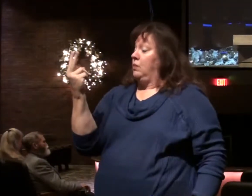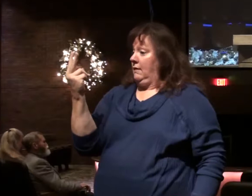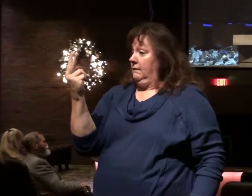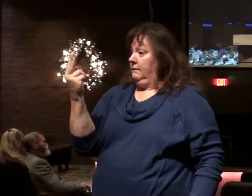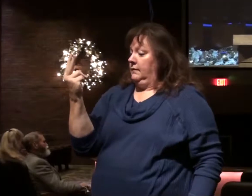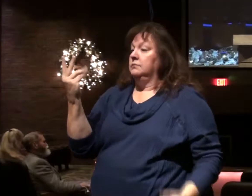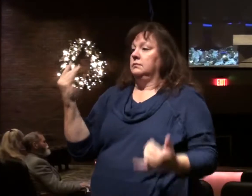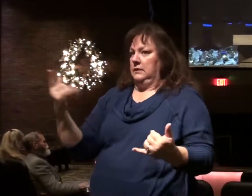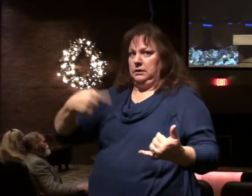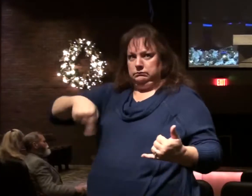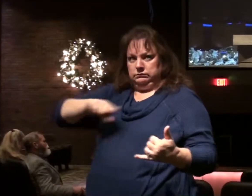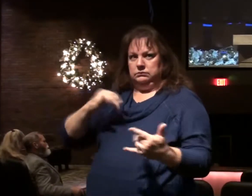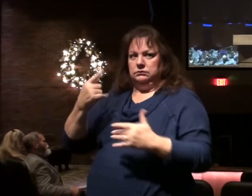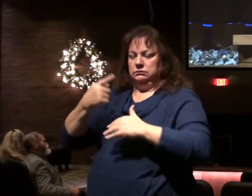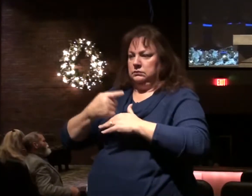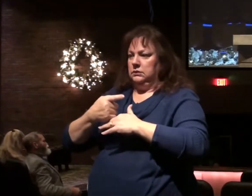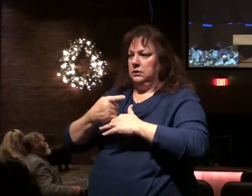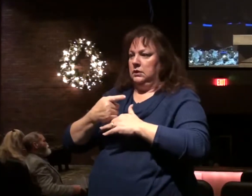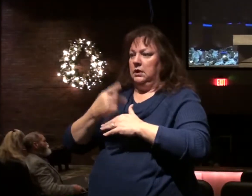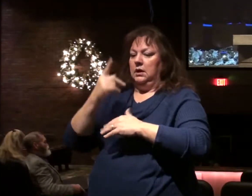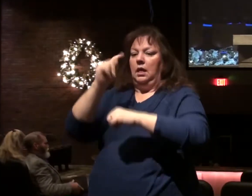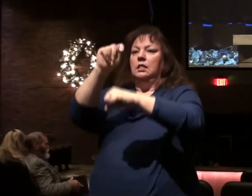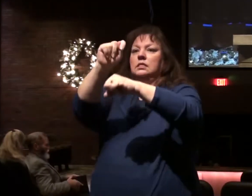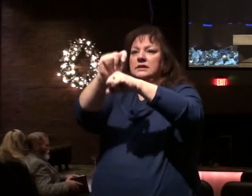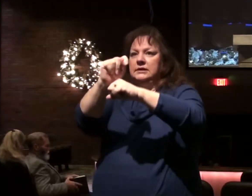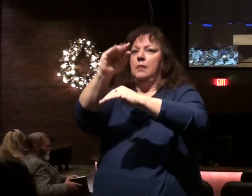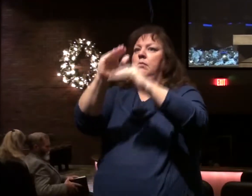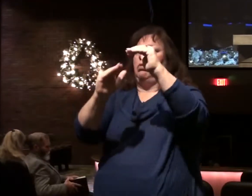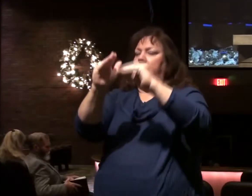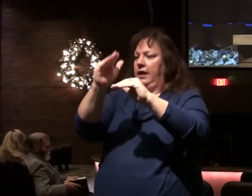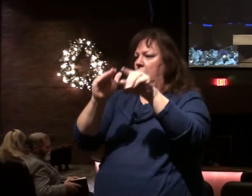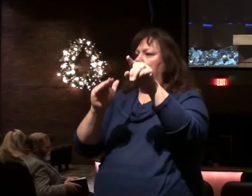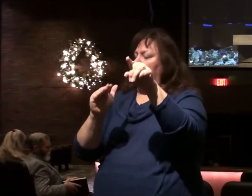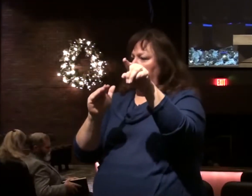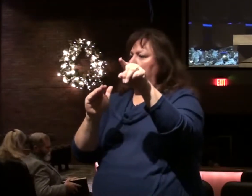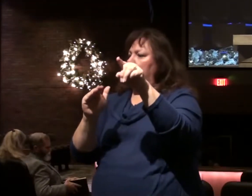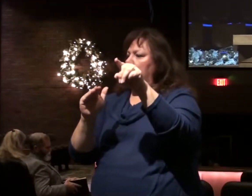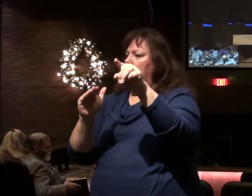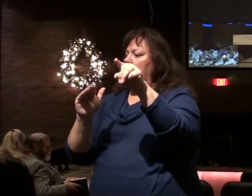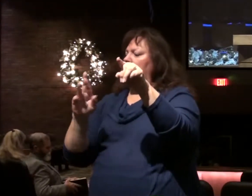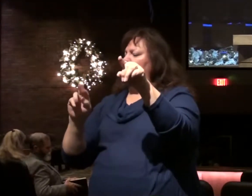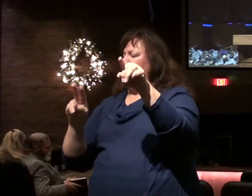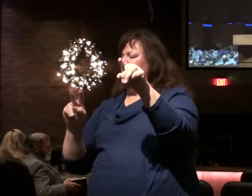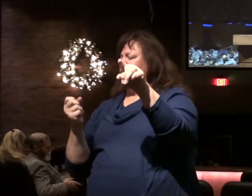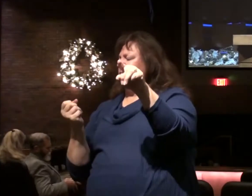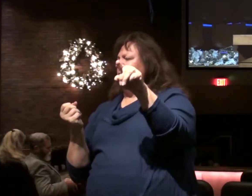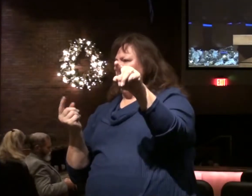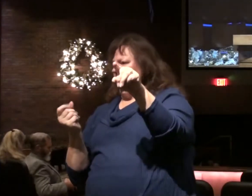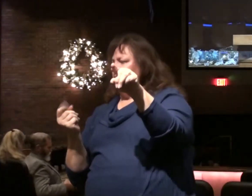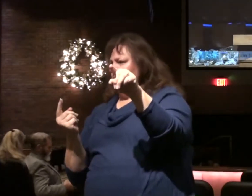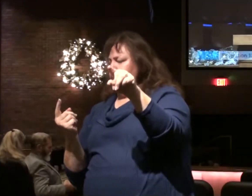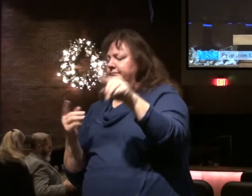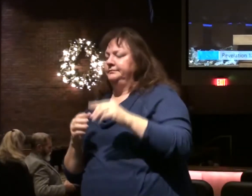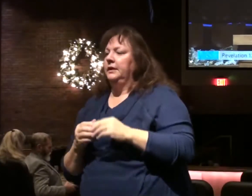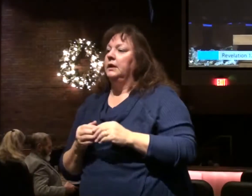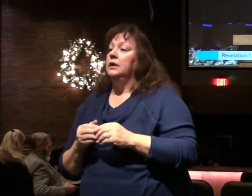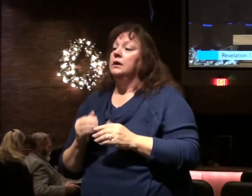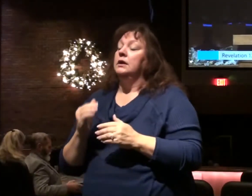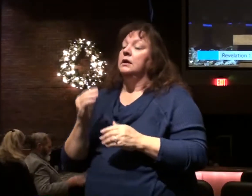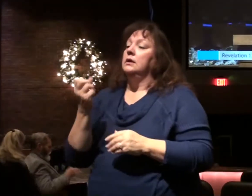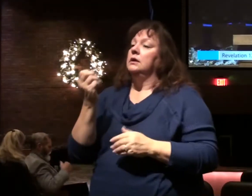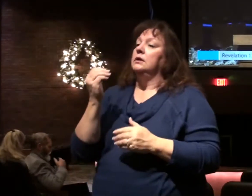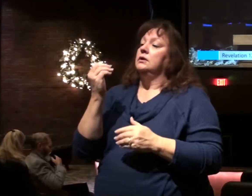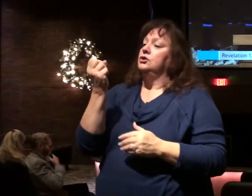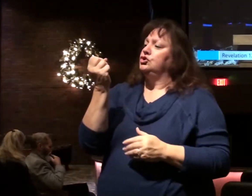where we are. So the temple will have been rebuilt in chapter 11. That's what we talked about there. Chapter